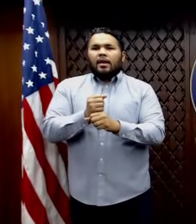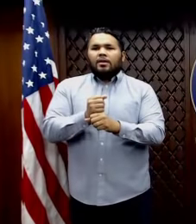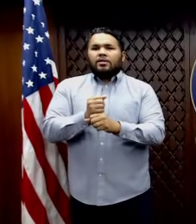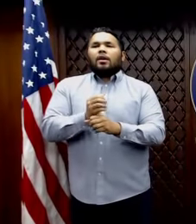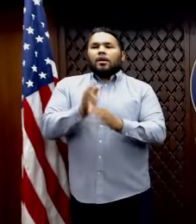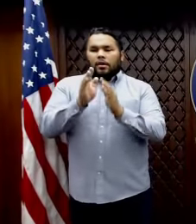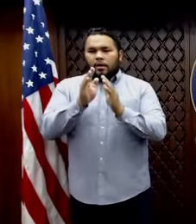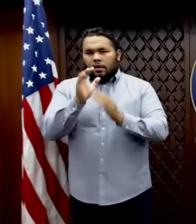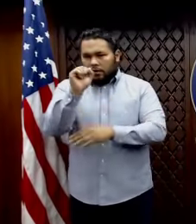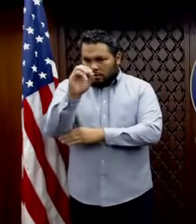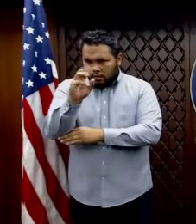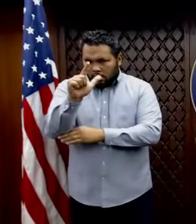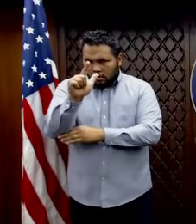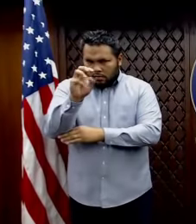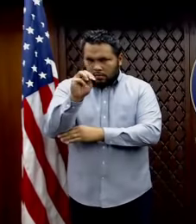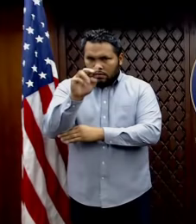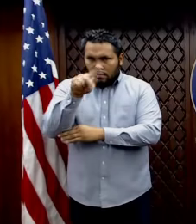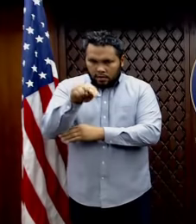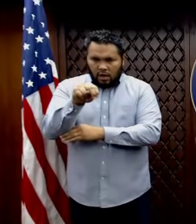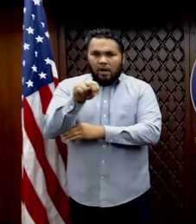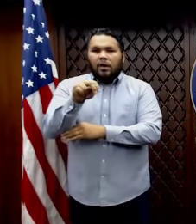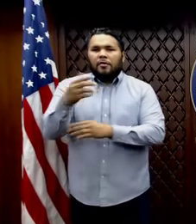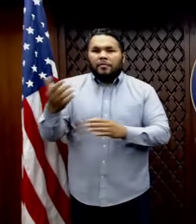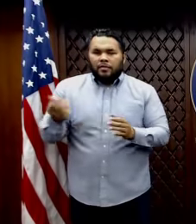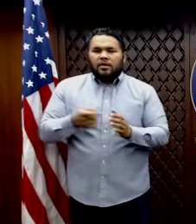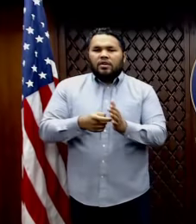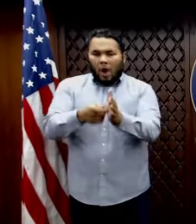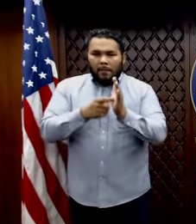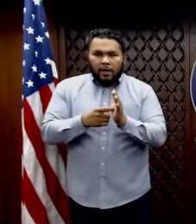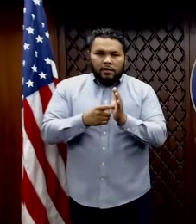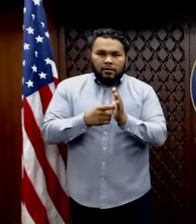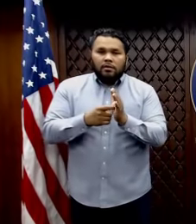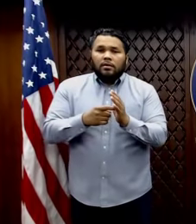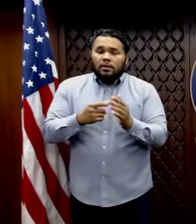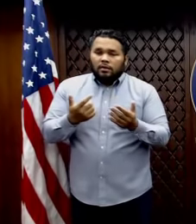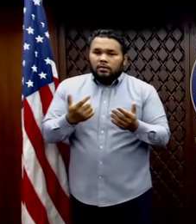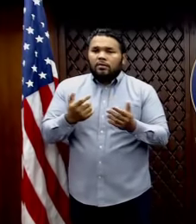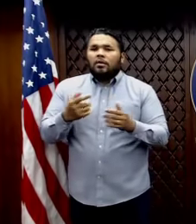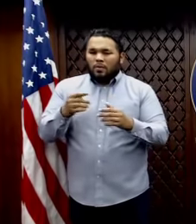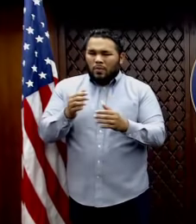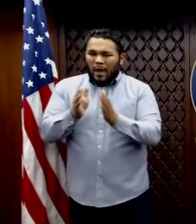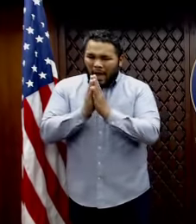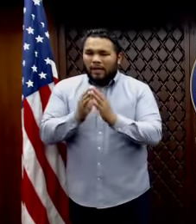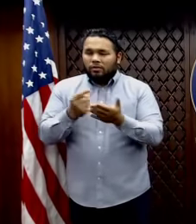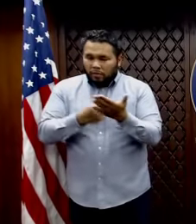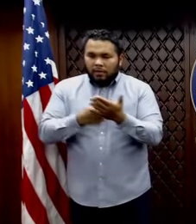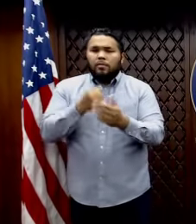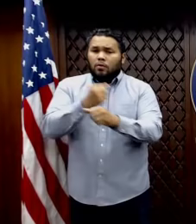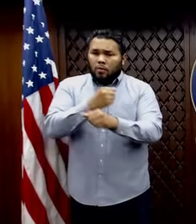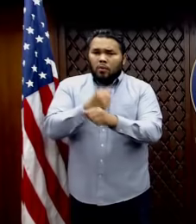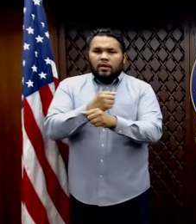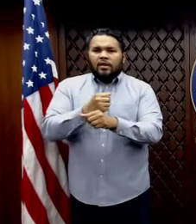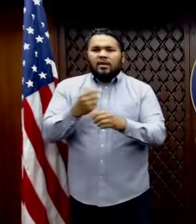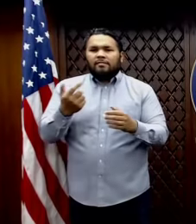those sailors as best we possibly can, given the environments that we're asked to work in sometimes, uh, everybody from